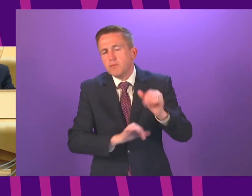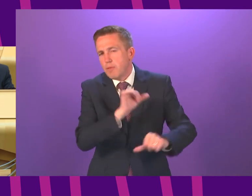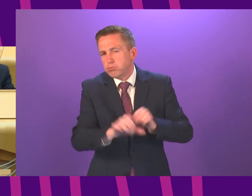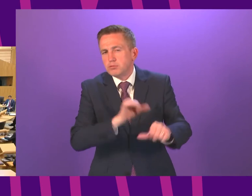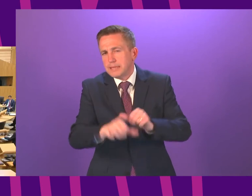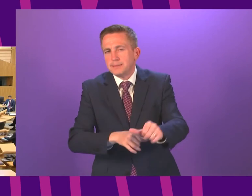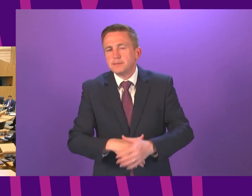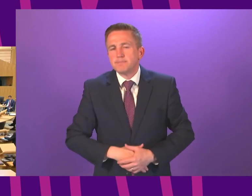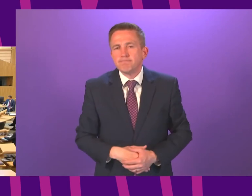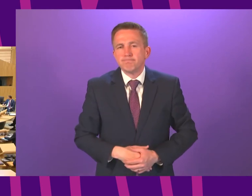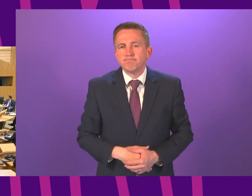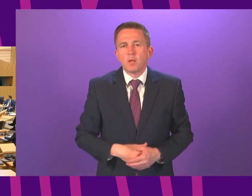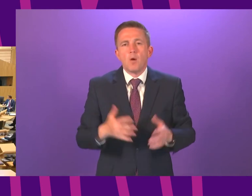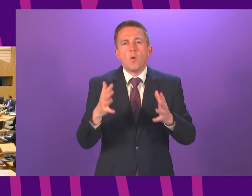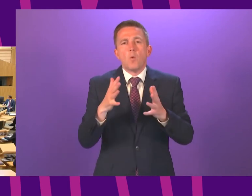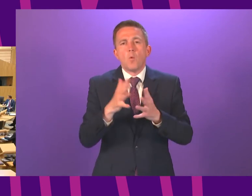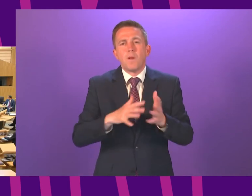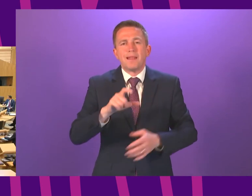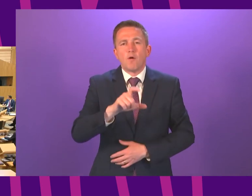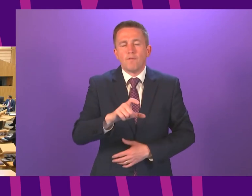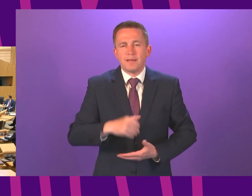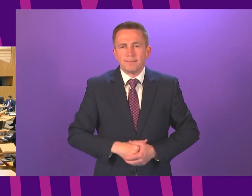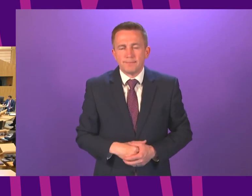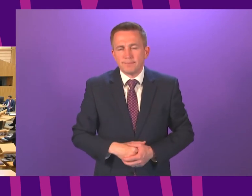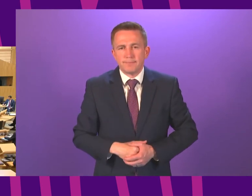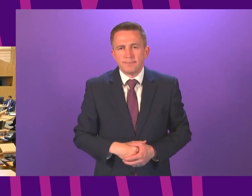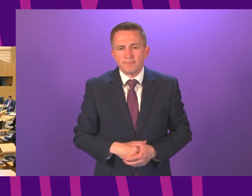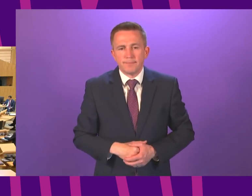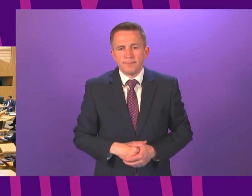continue Willie Coffey to be followed by Rachel Hamilton